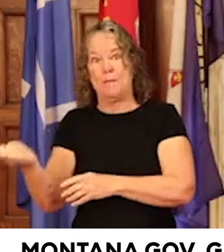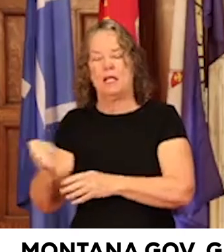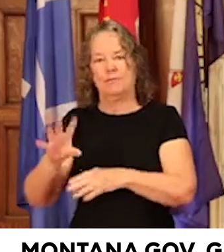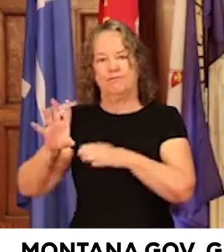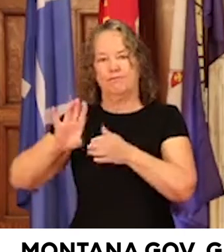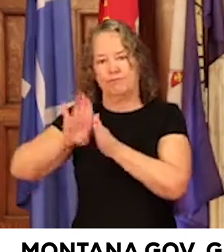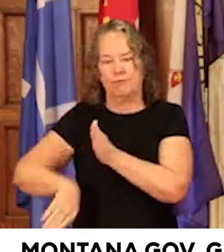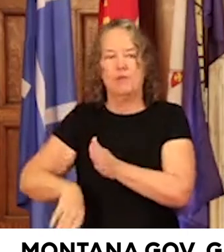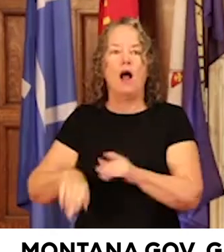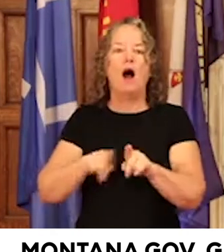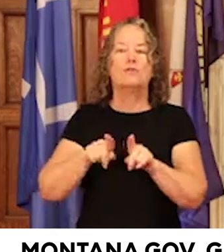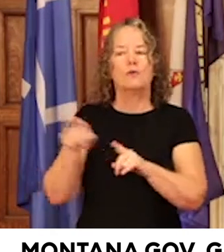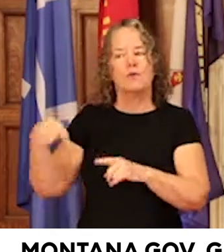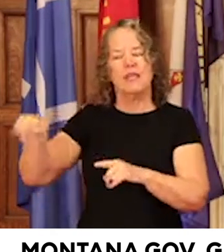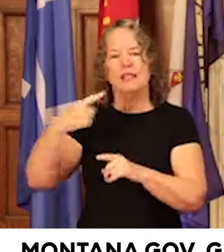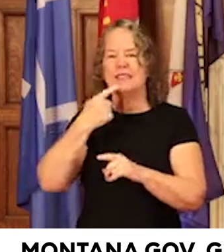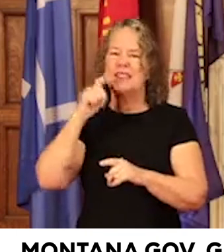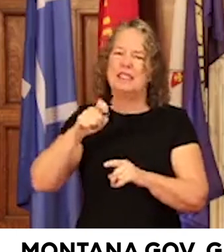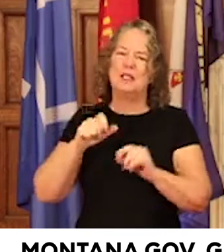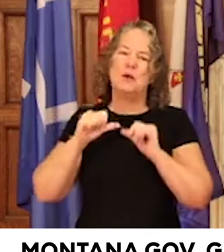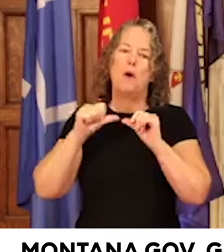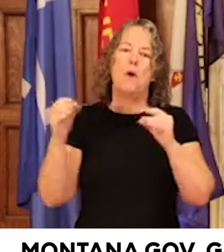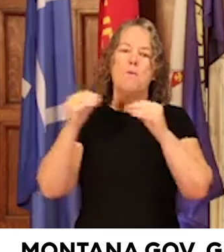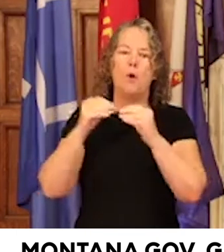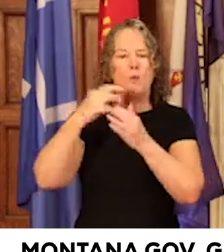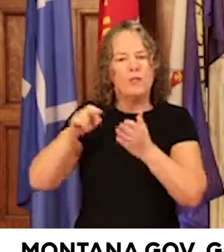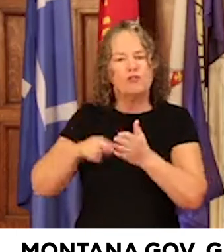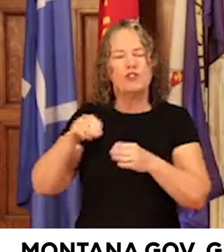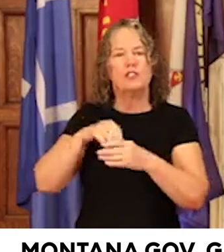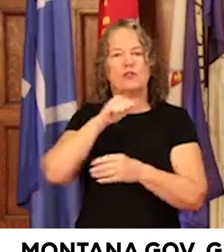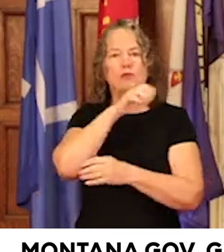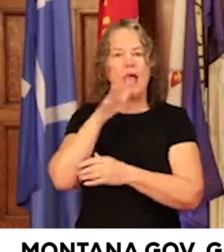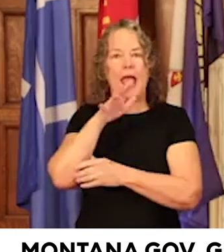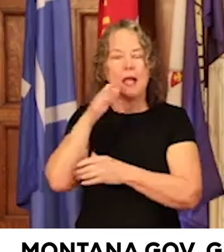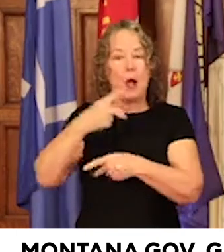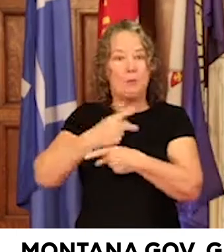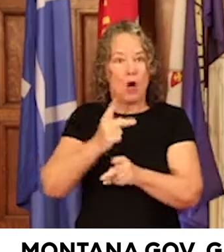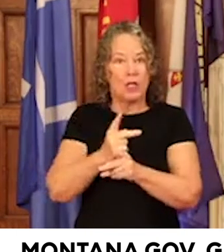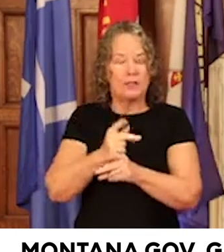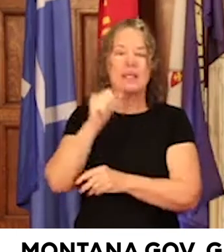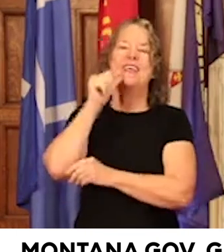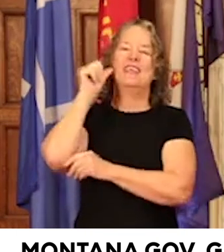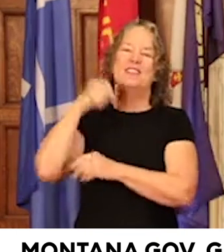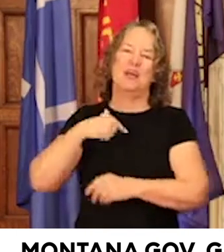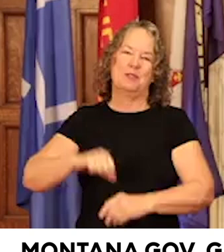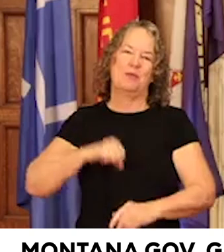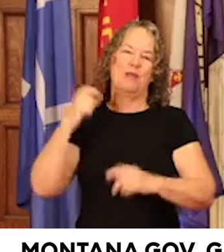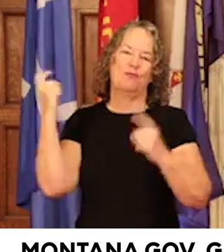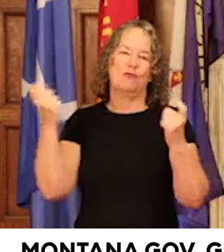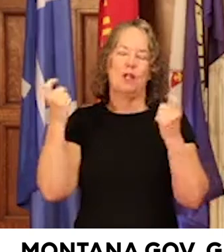the need for continued research into Ag products. Yesterday I was proud to celebrate Ag Week